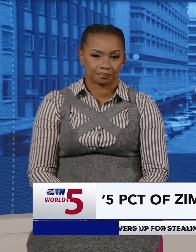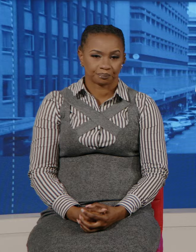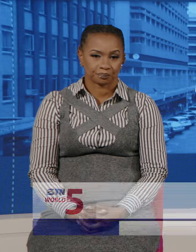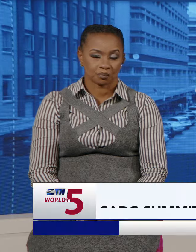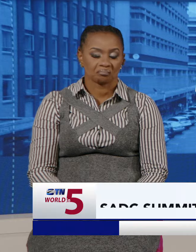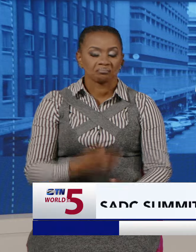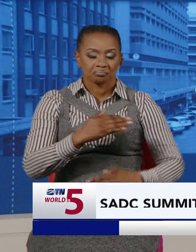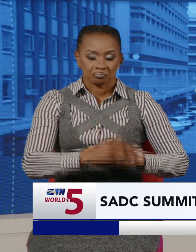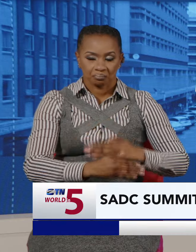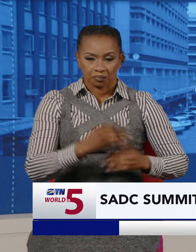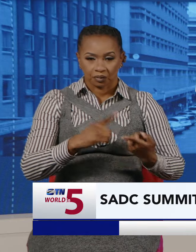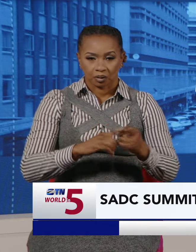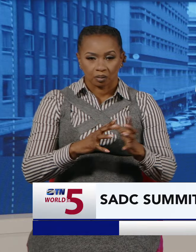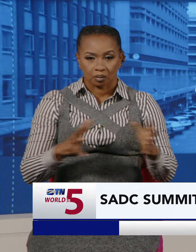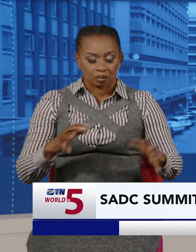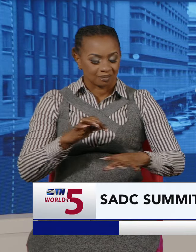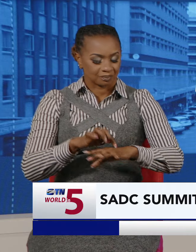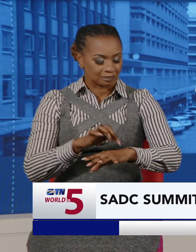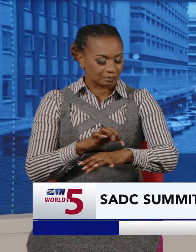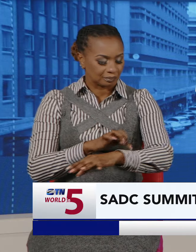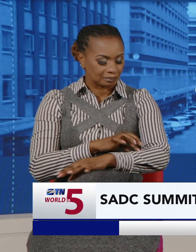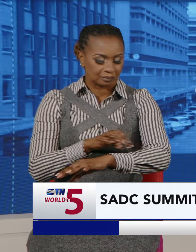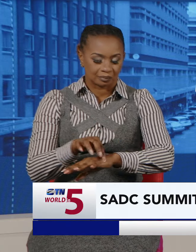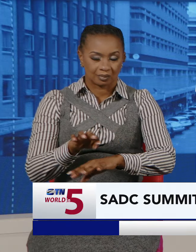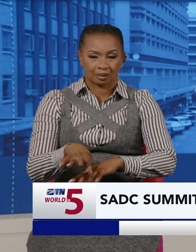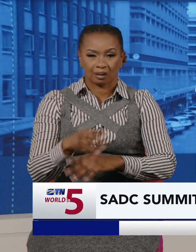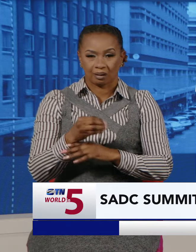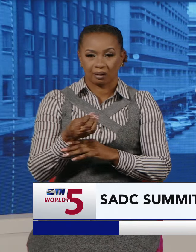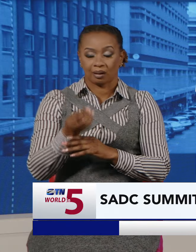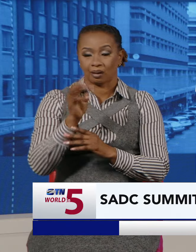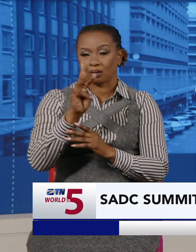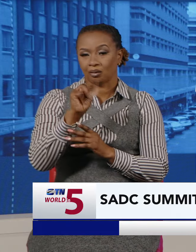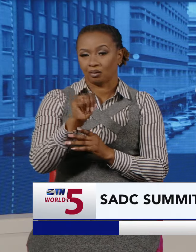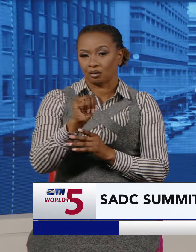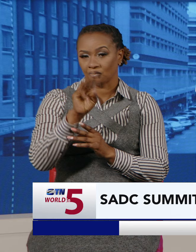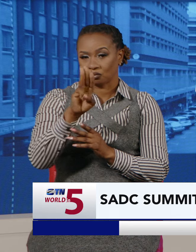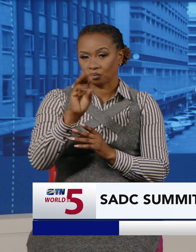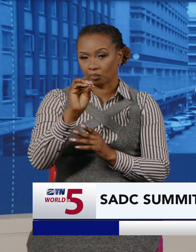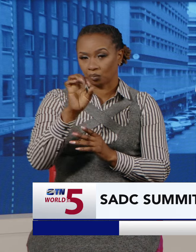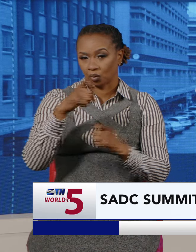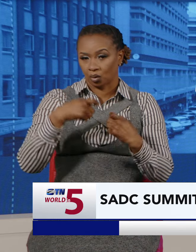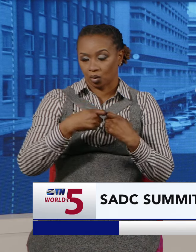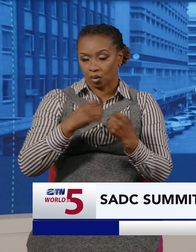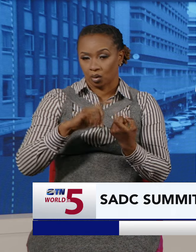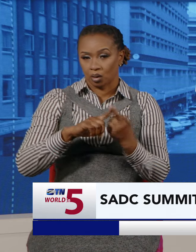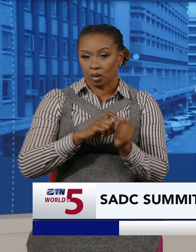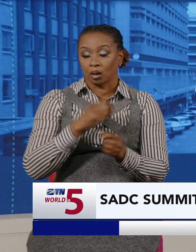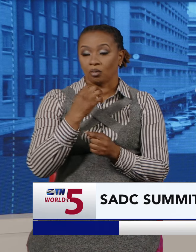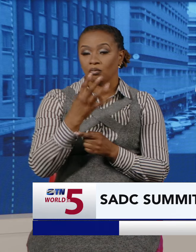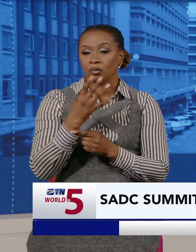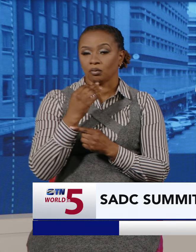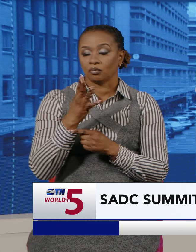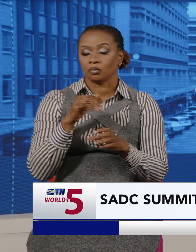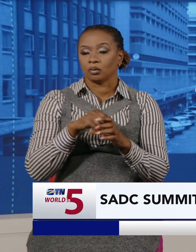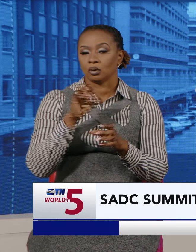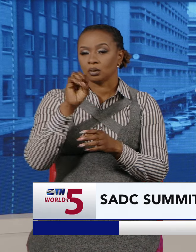Amid the growing threat of MPOX, formerly Monkeypox, the Southern African Development Community 44th Summit held in Zimbabwe